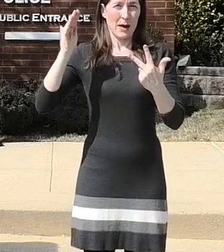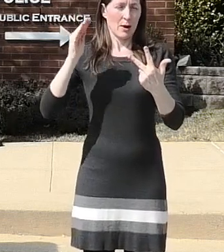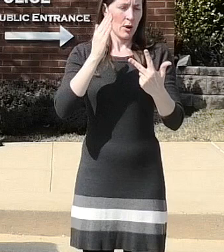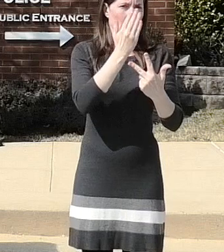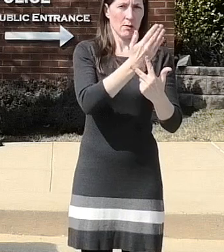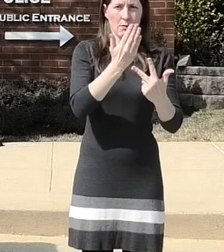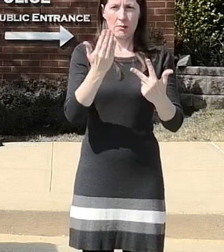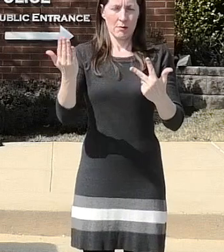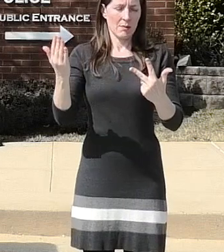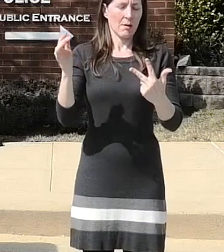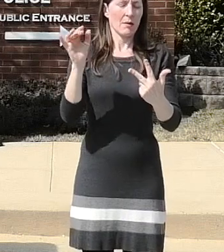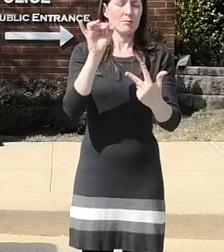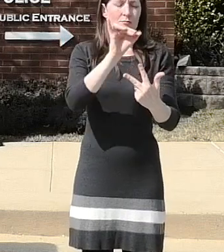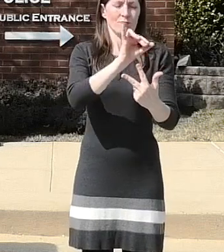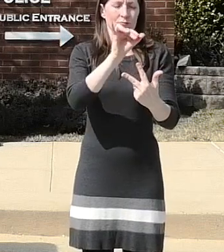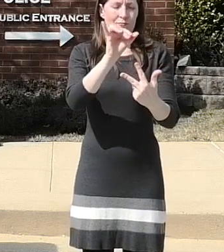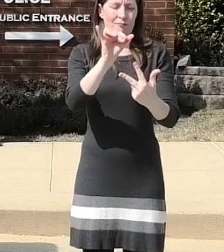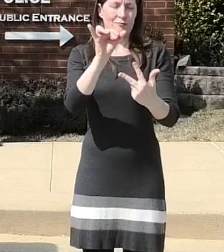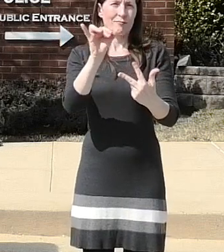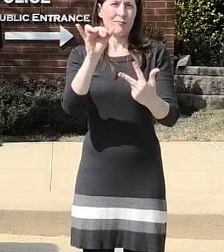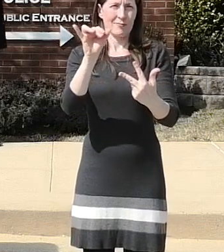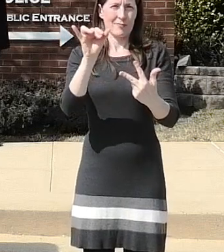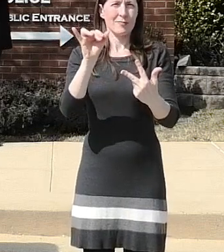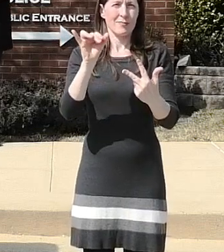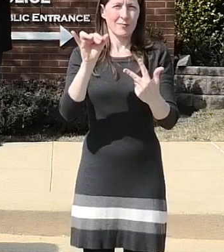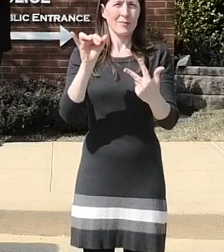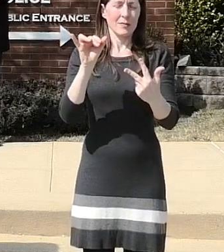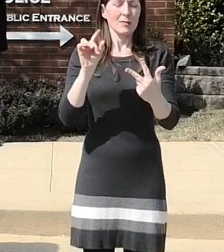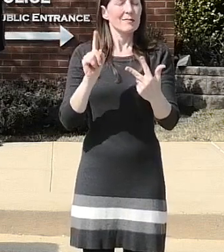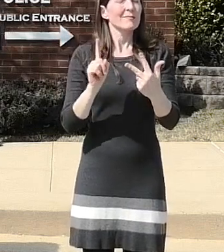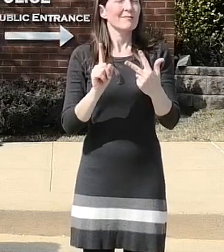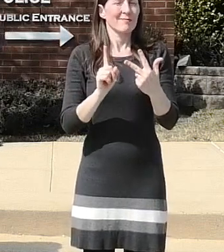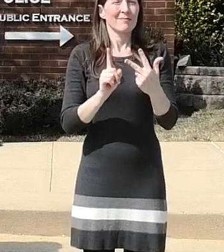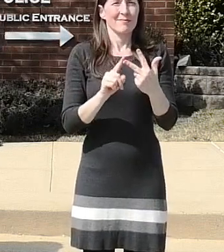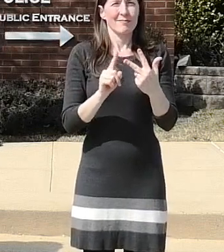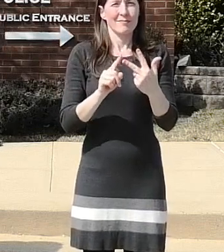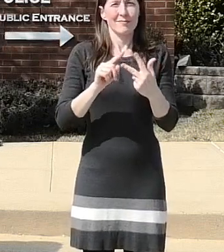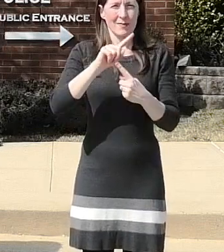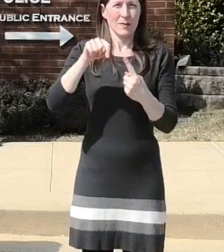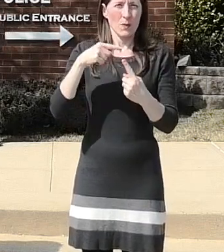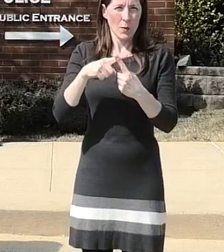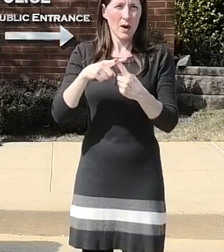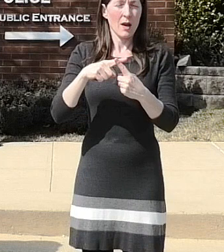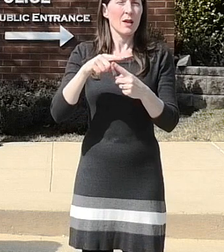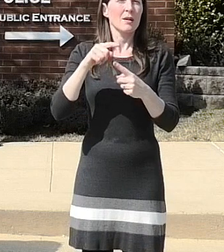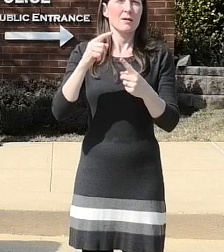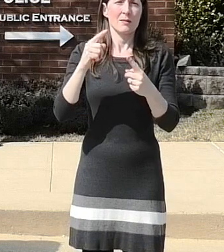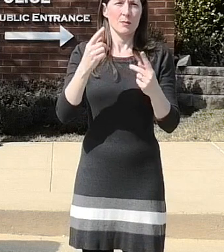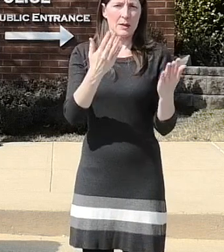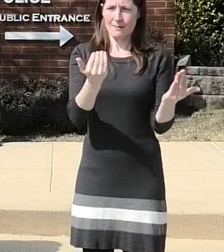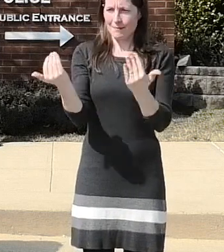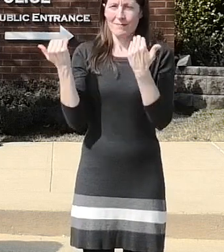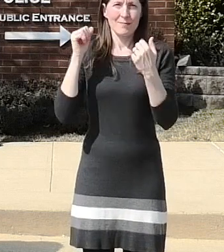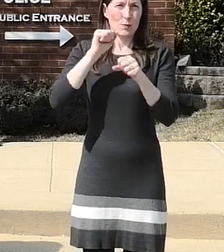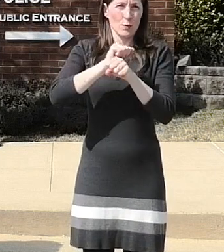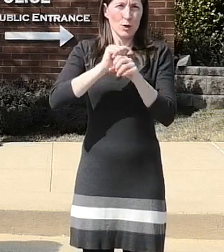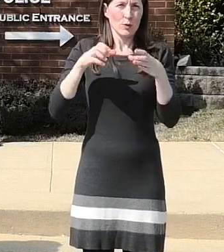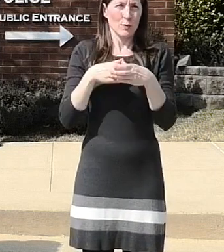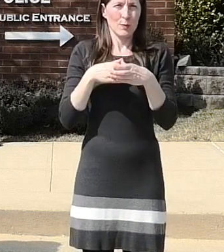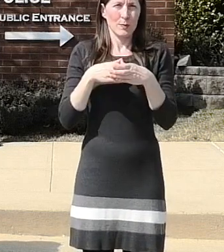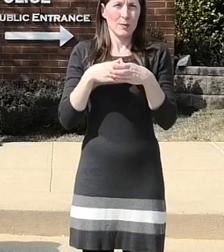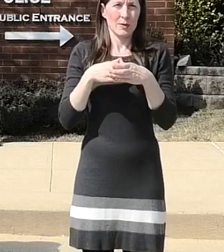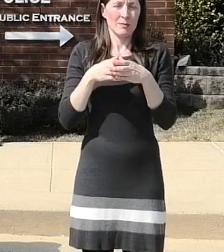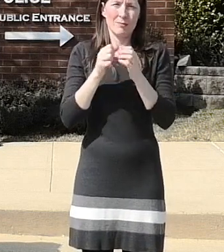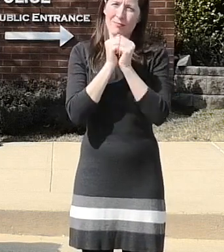um and at that point um that's when this work group involving us